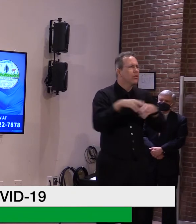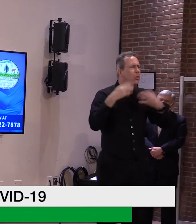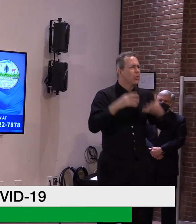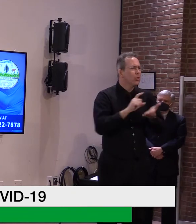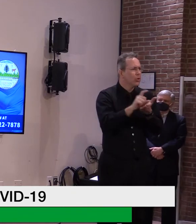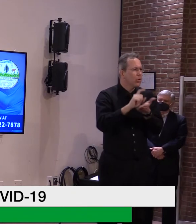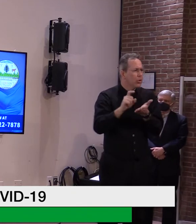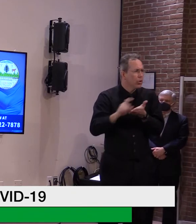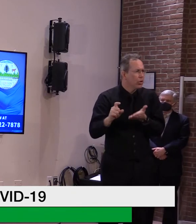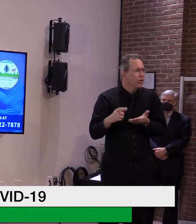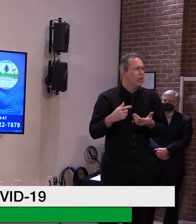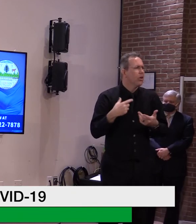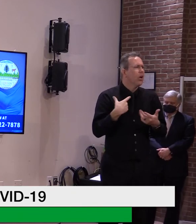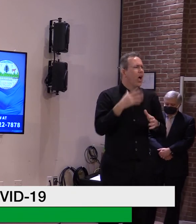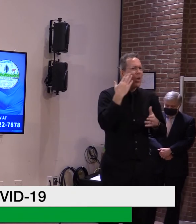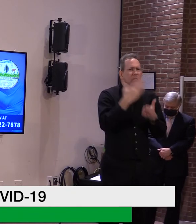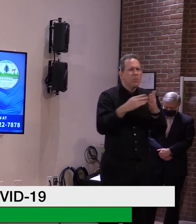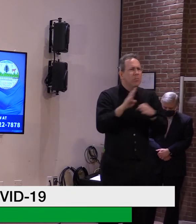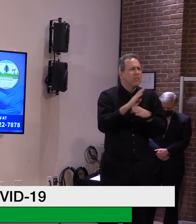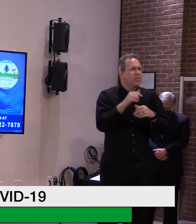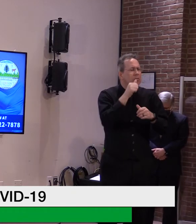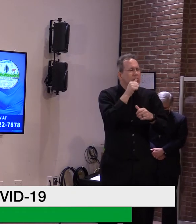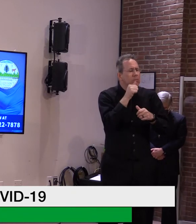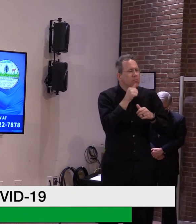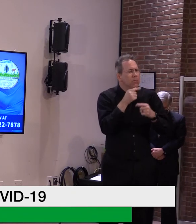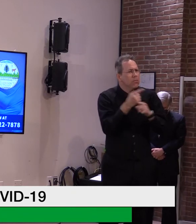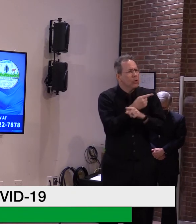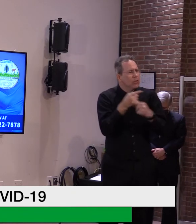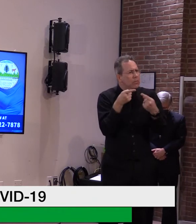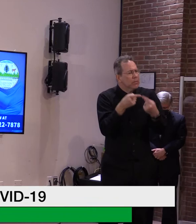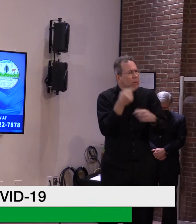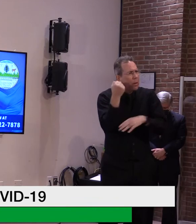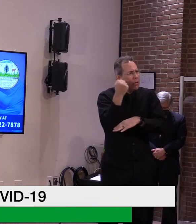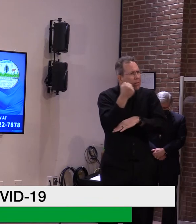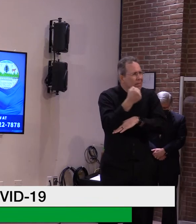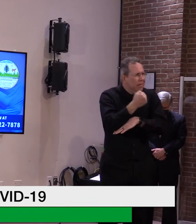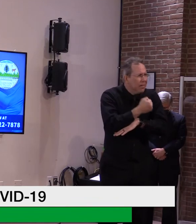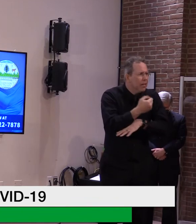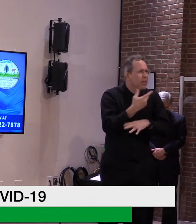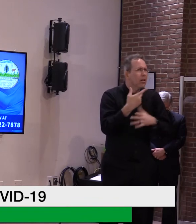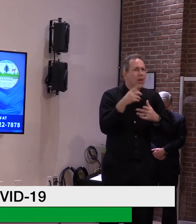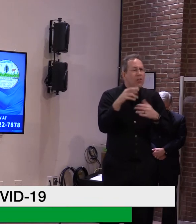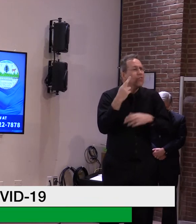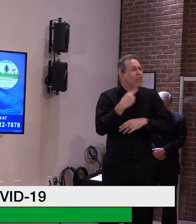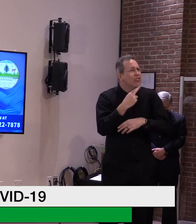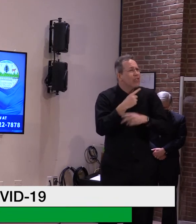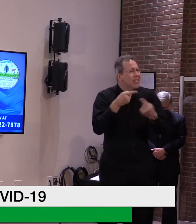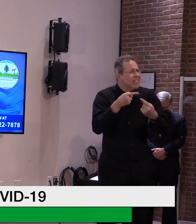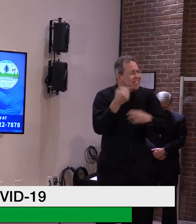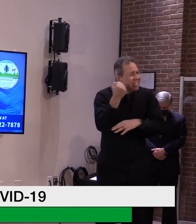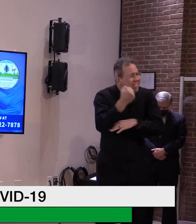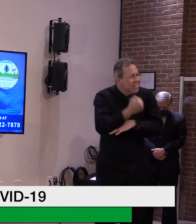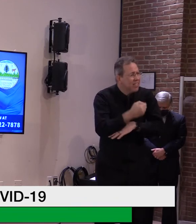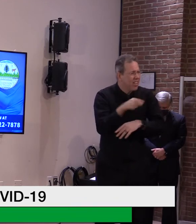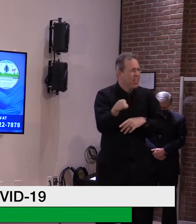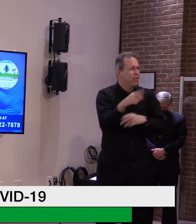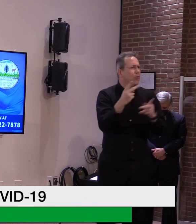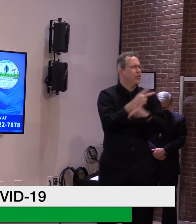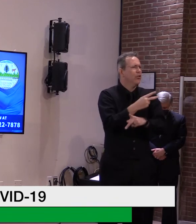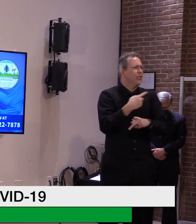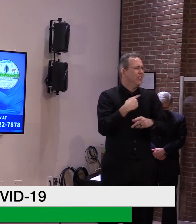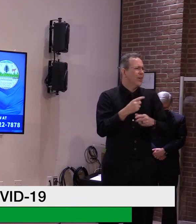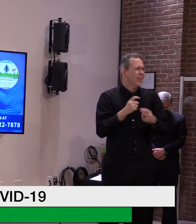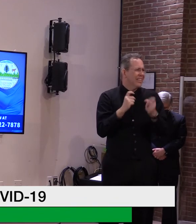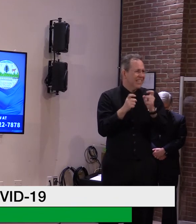hospitality sector. So we'll do what we can as quick as we can. But, but until, you know,